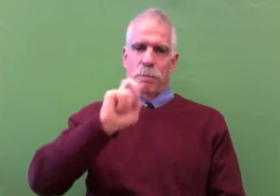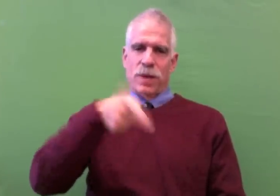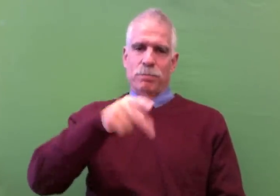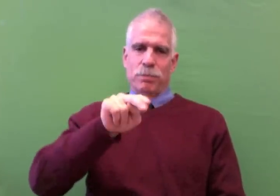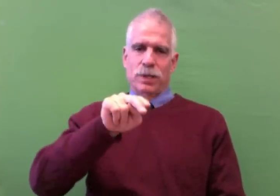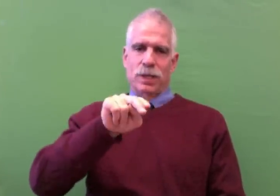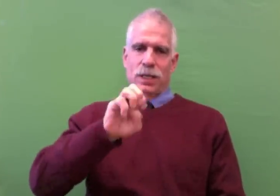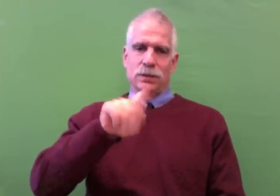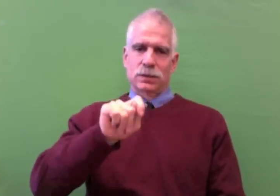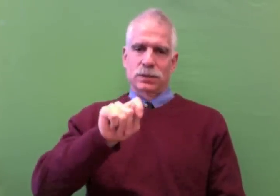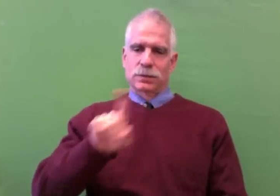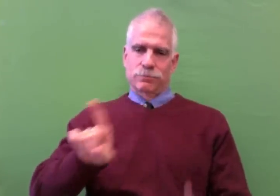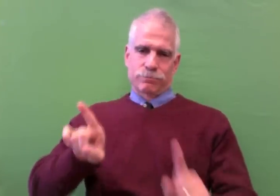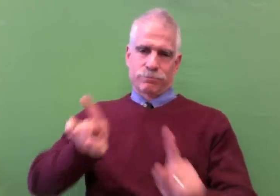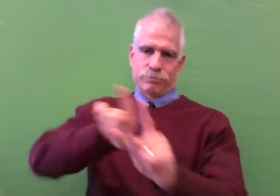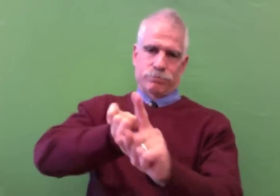CSUN PEPNET.